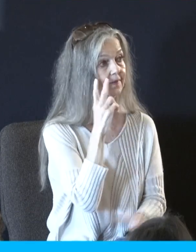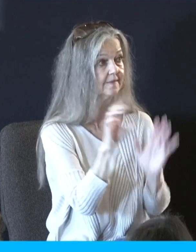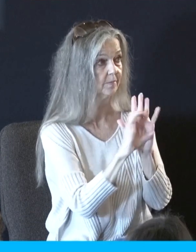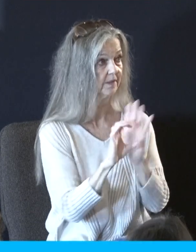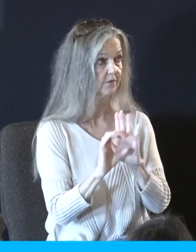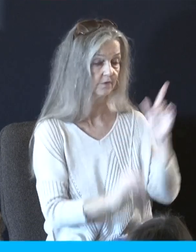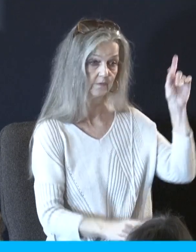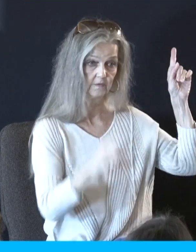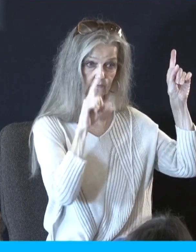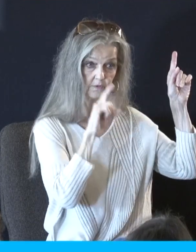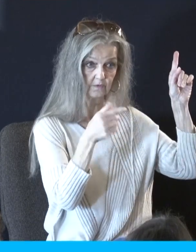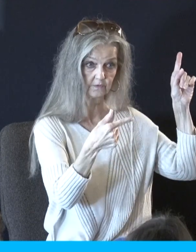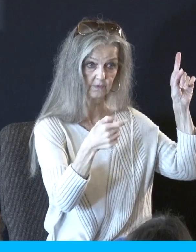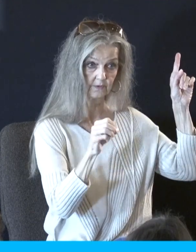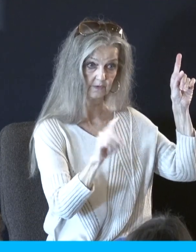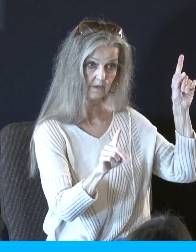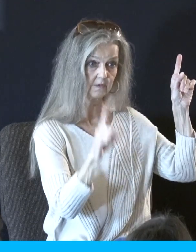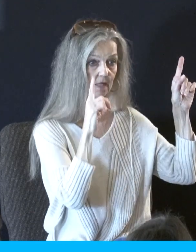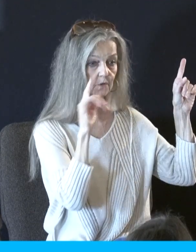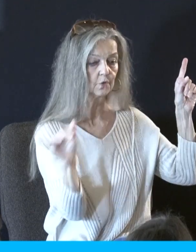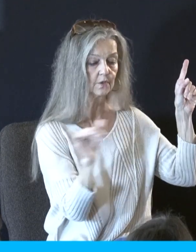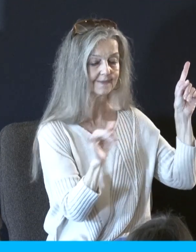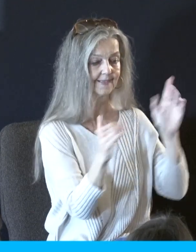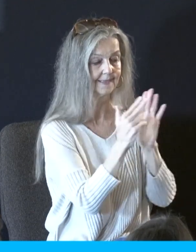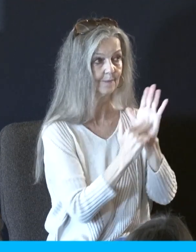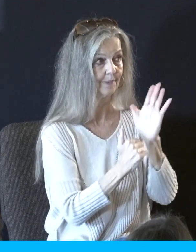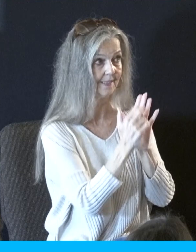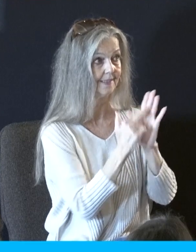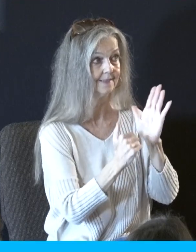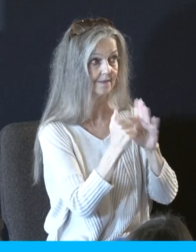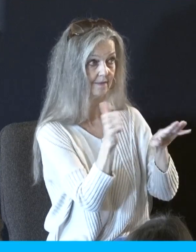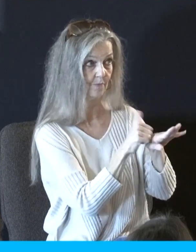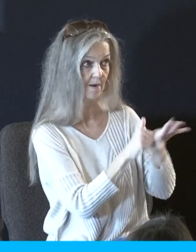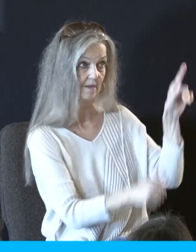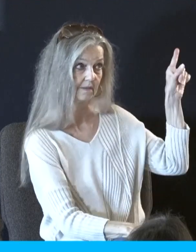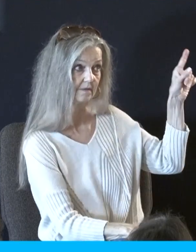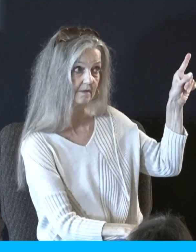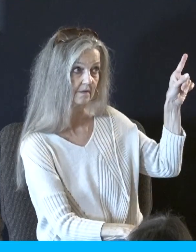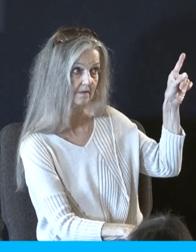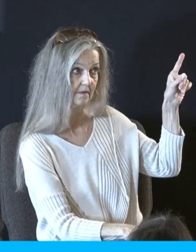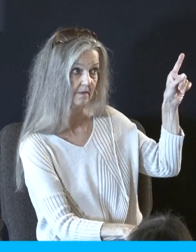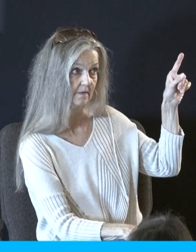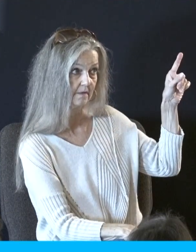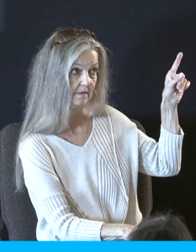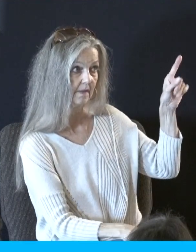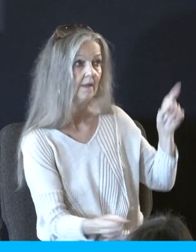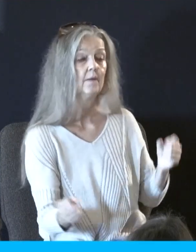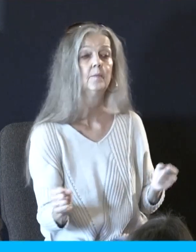god that look very similar to the paintings on these rocks here. There are also many other inscriptions on